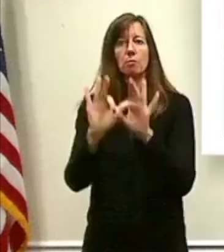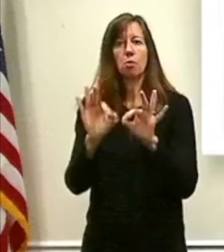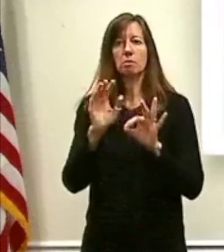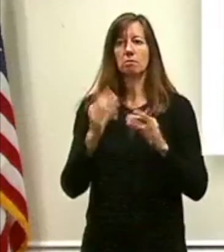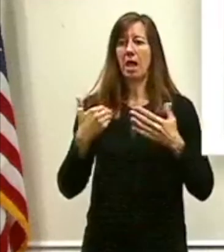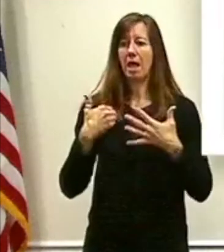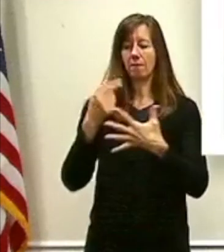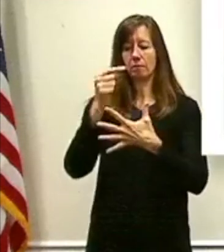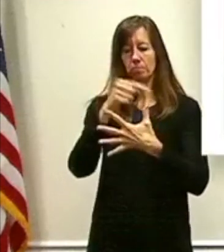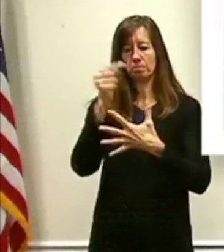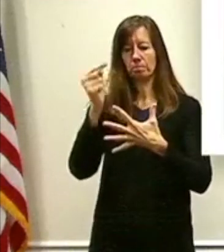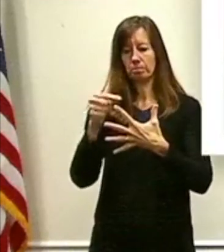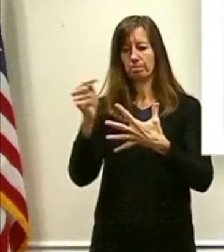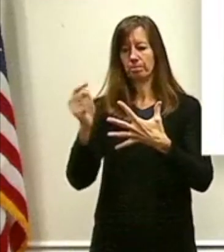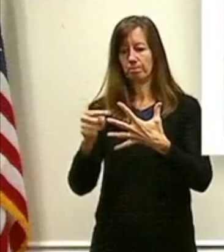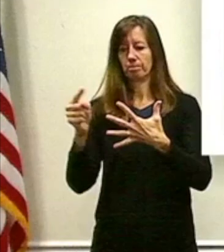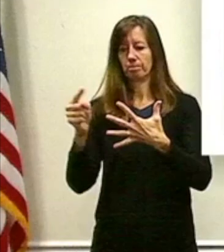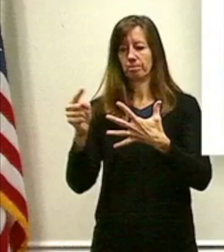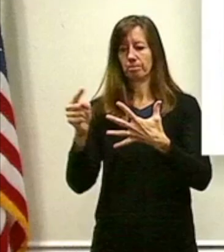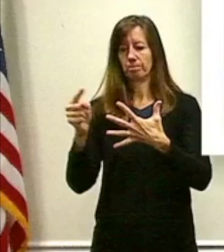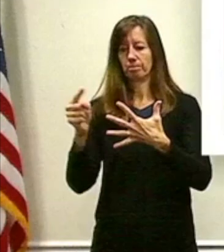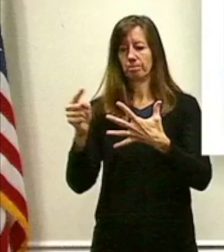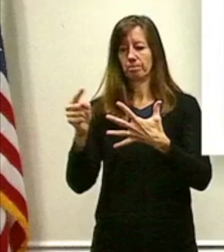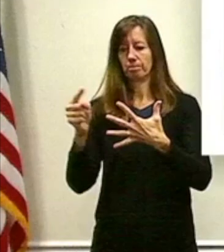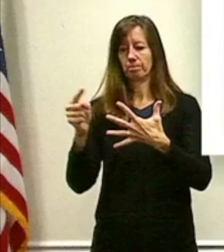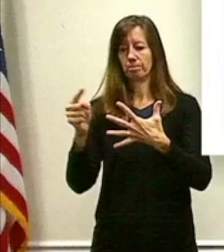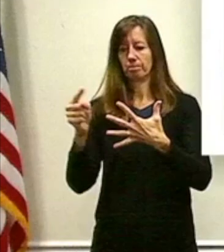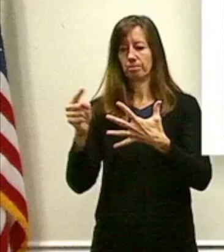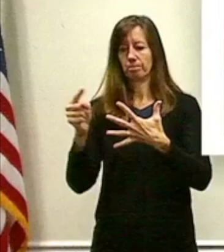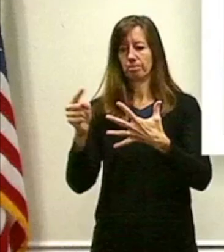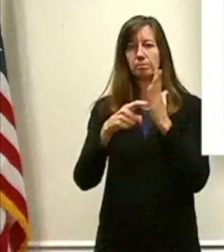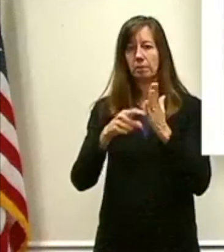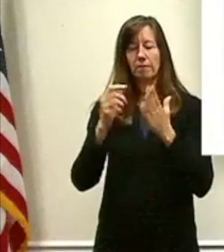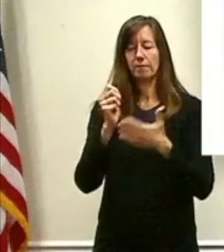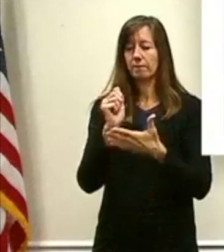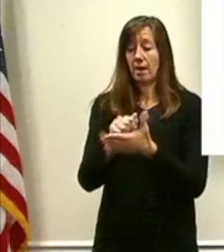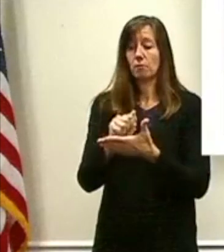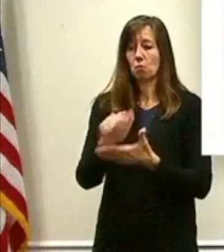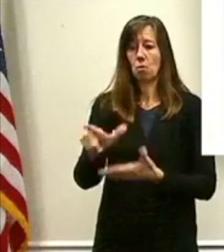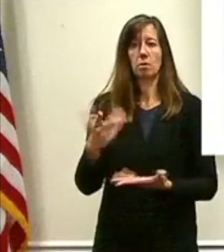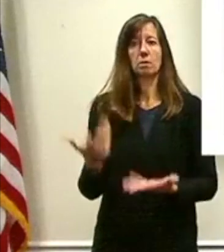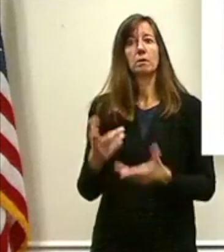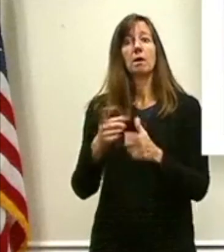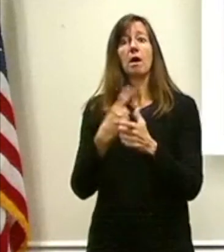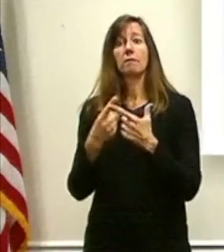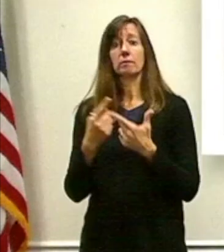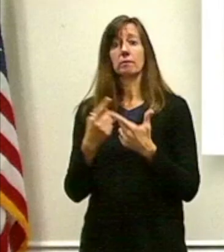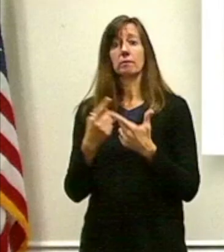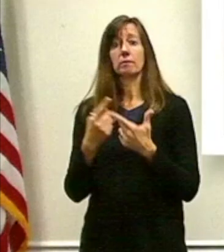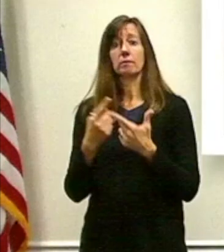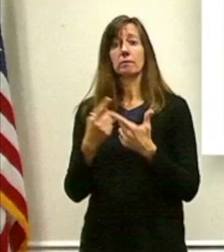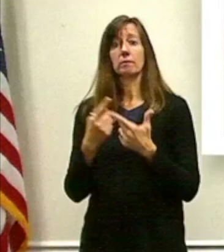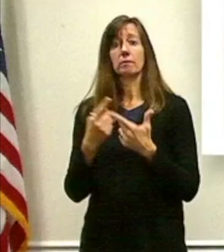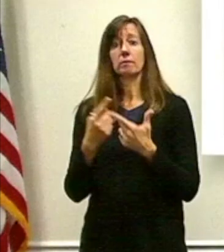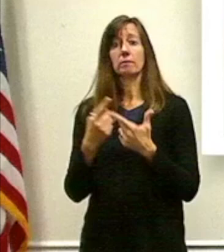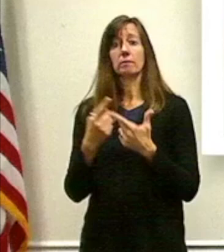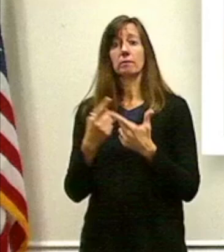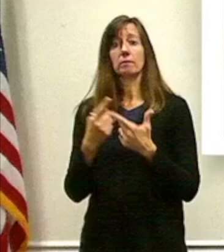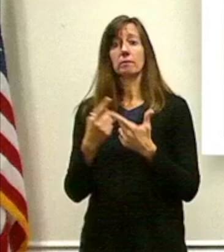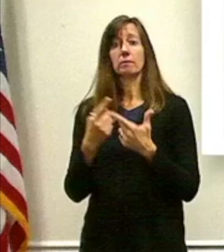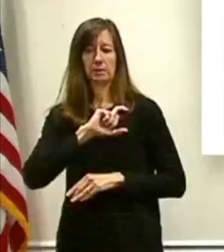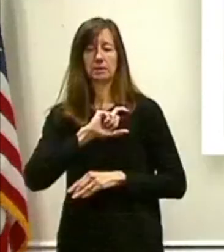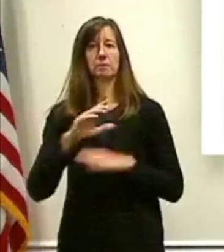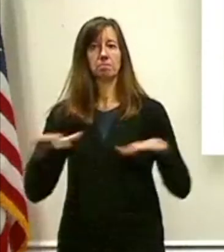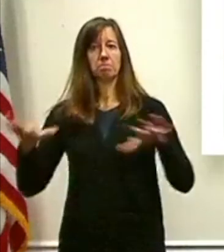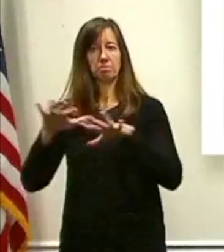is step one, step two, step three. That's it. And then within that, you know, this county already has, our police agencies have use of force policies